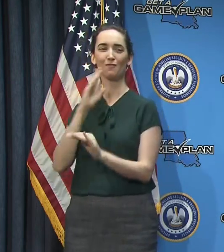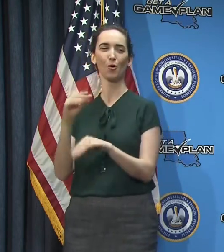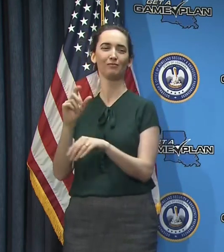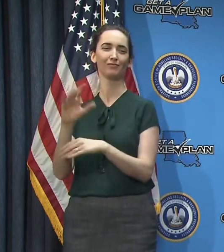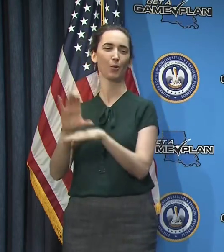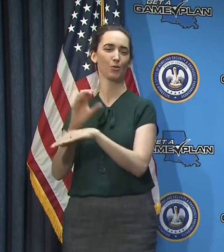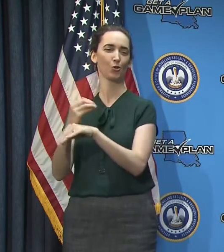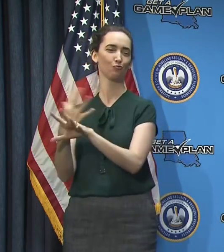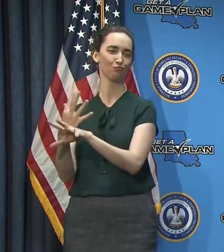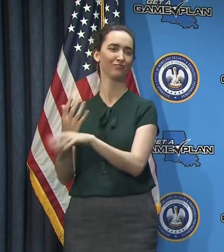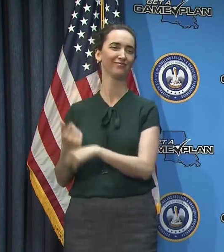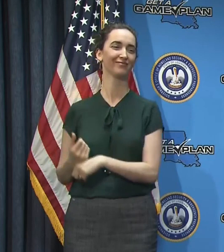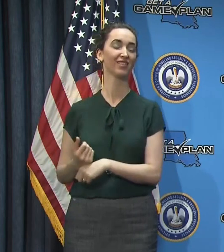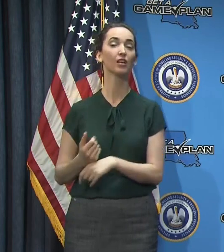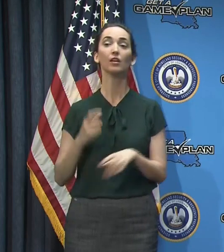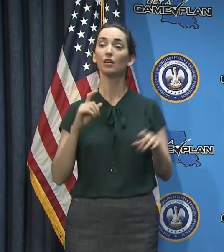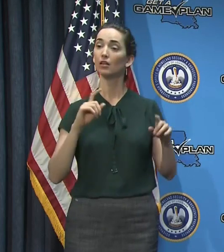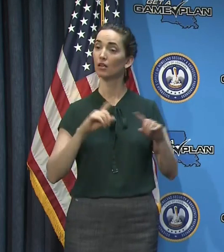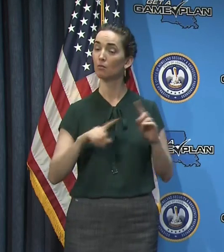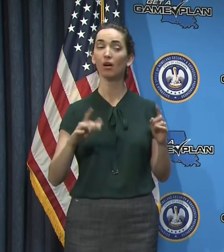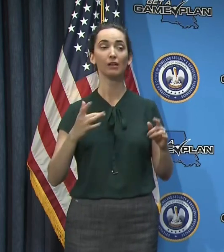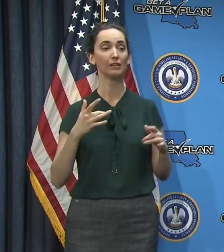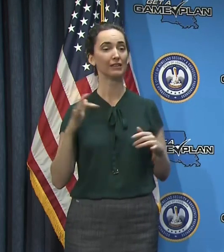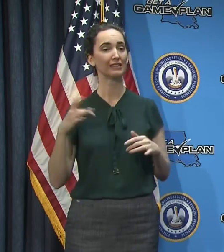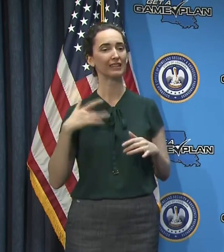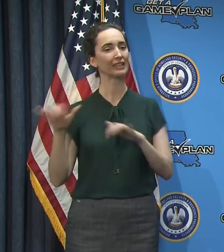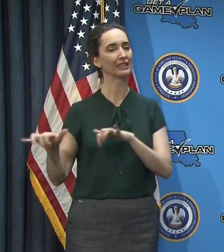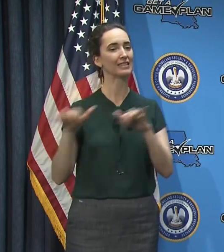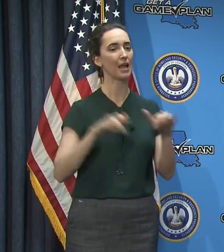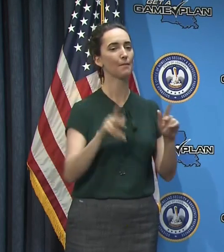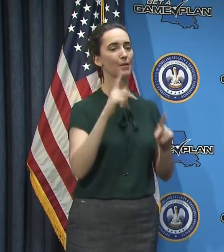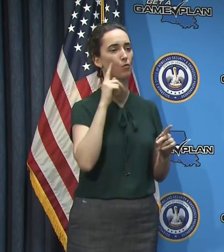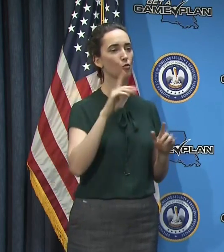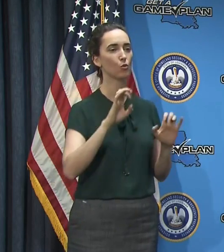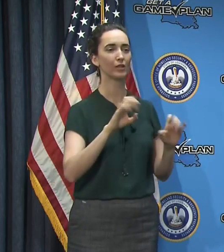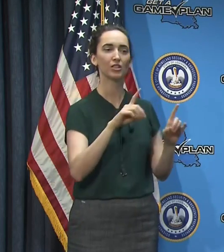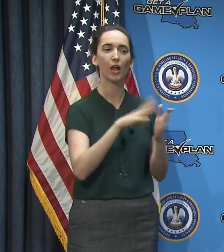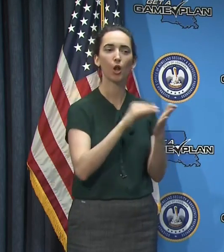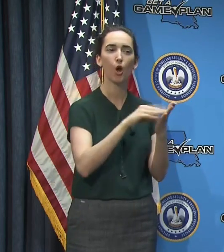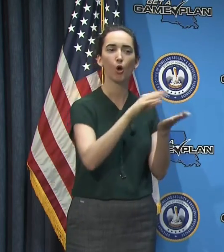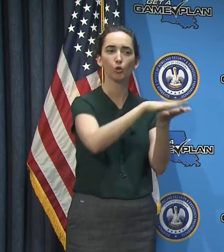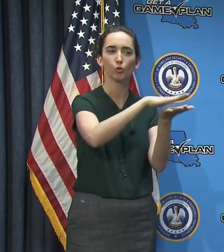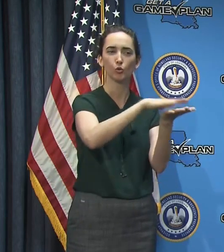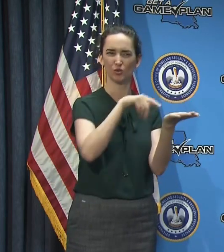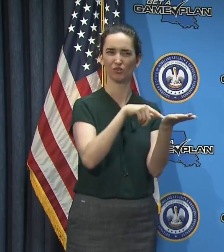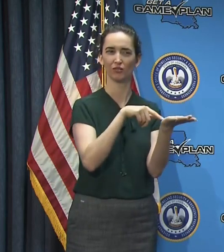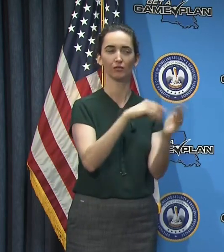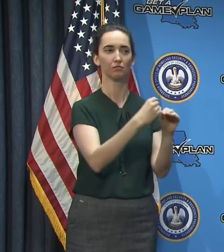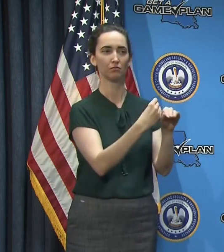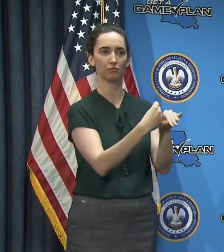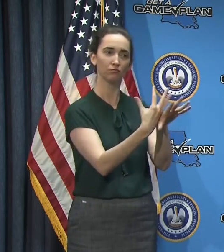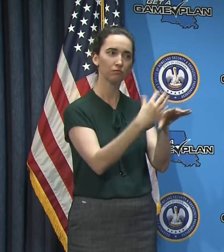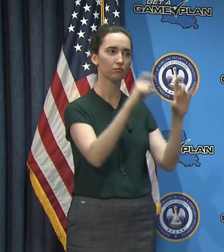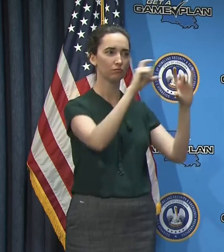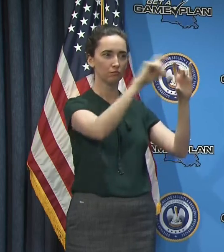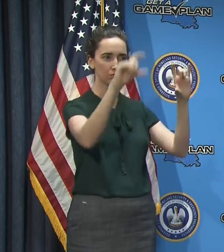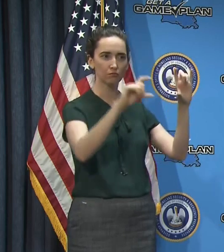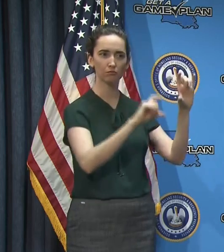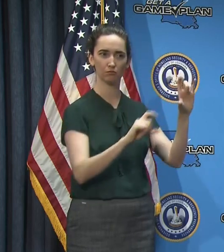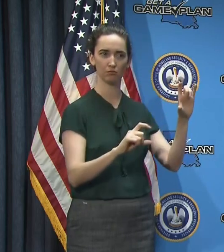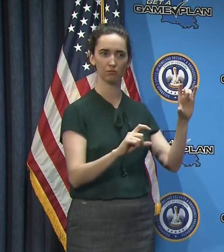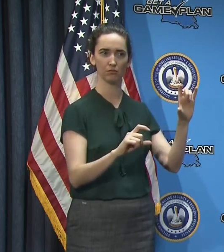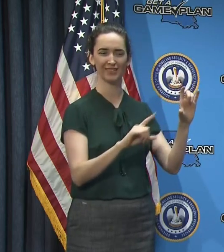that's the experience that people are having with respect to education as well. So it, it, it, it certainly beats not having, uh,